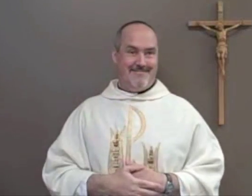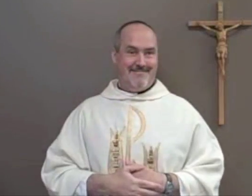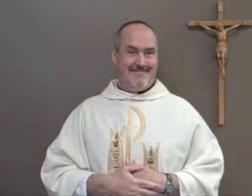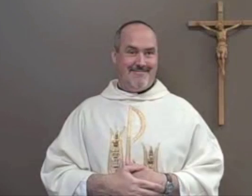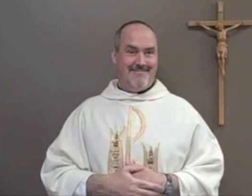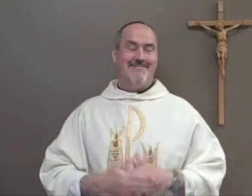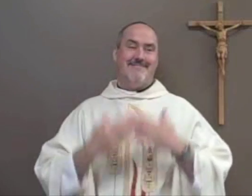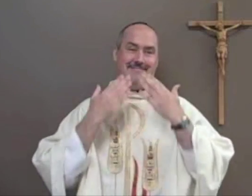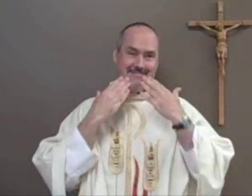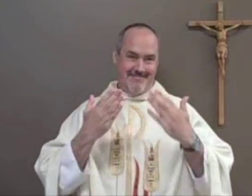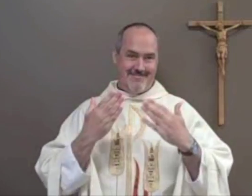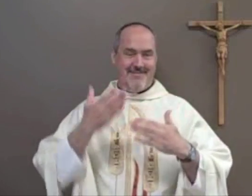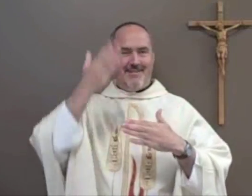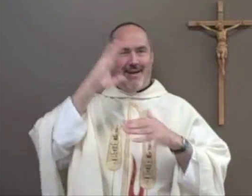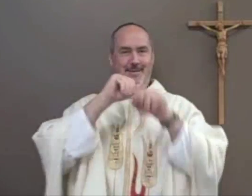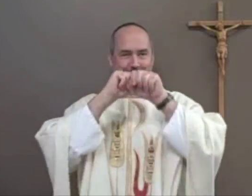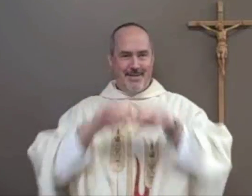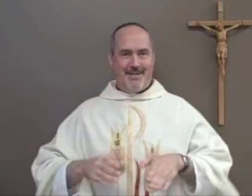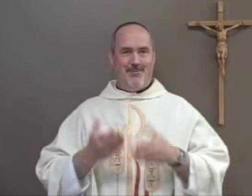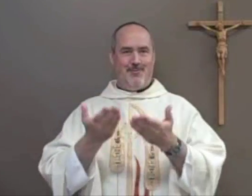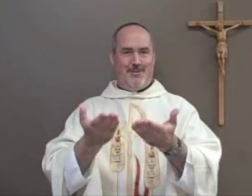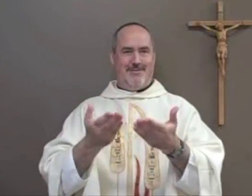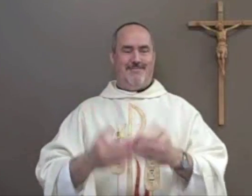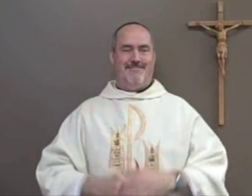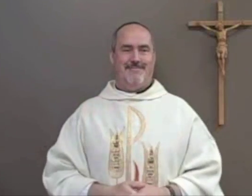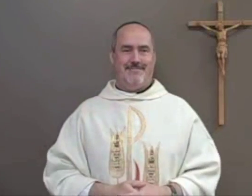somebody to follow Jesus thank you and God bless you